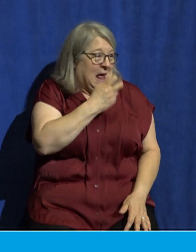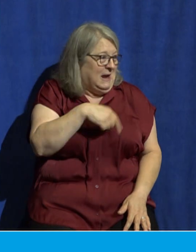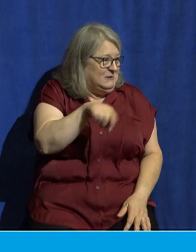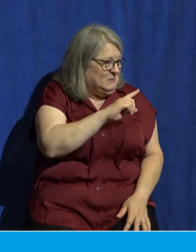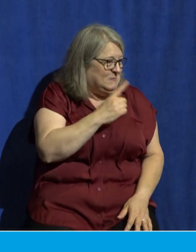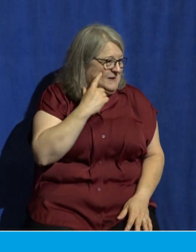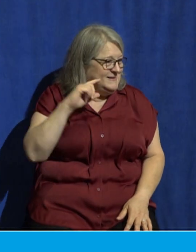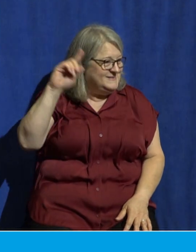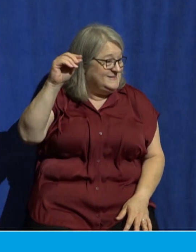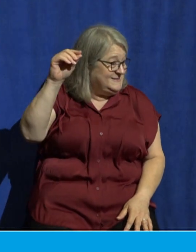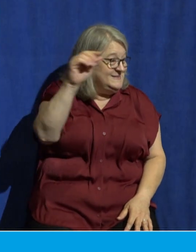off the gold.